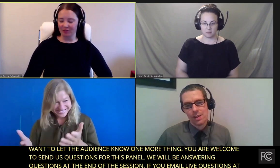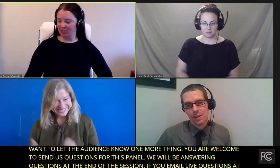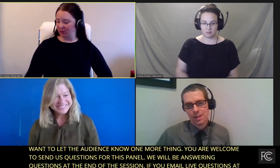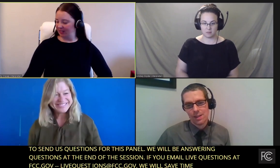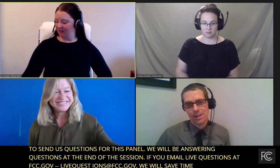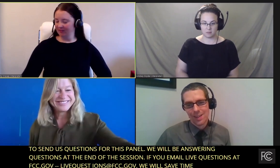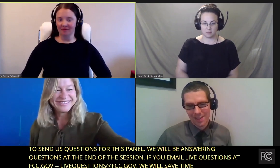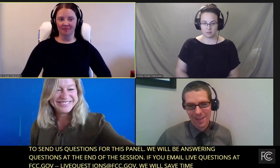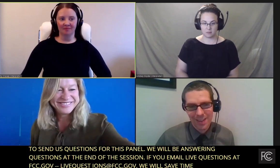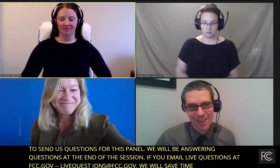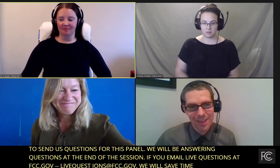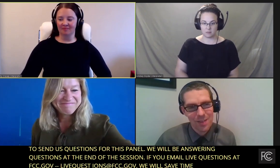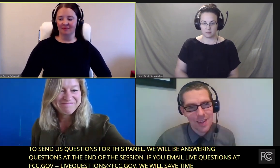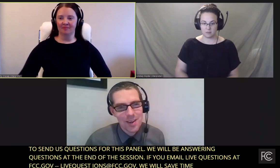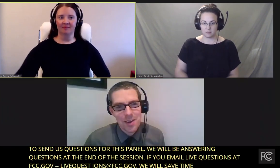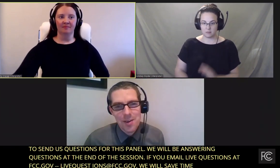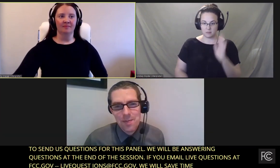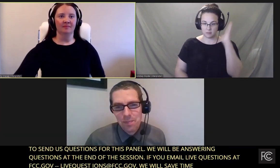will turn it over to Will.